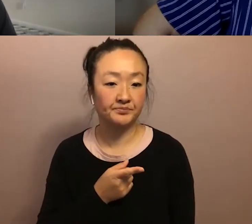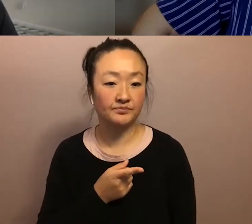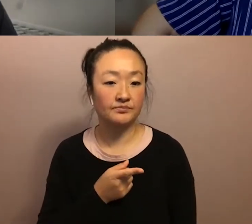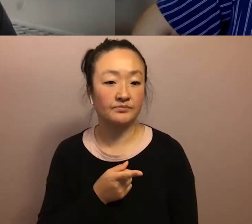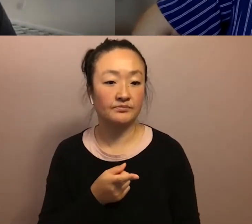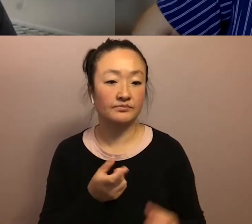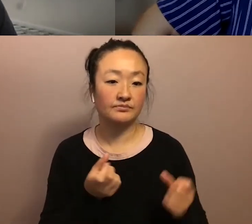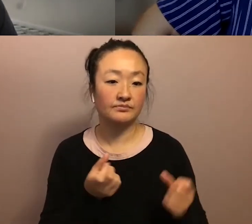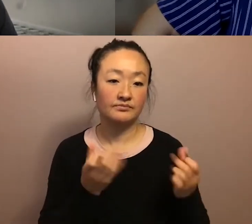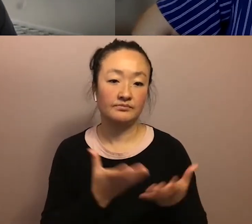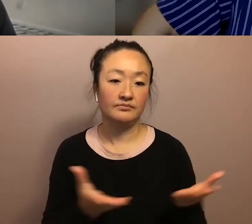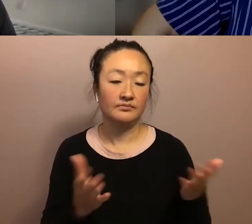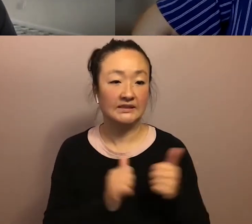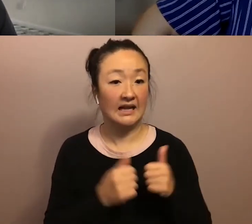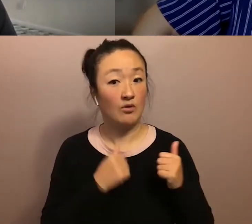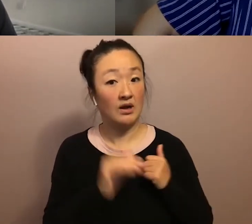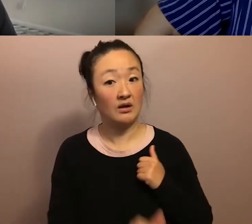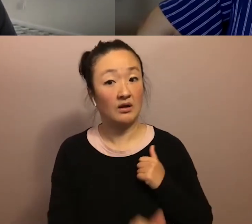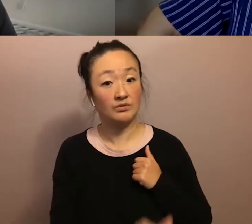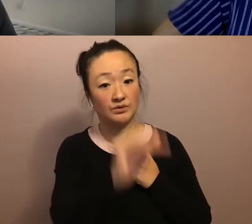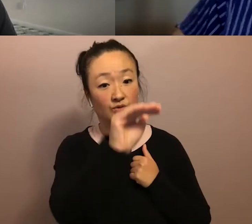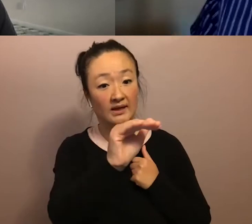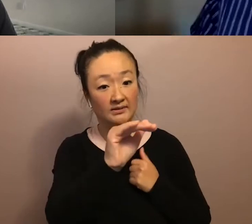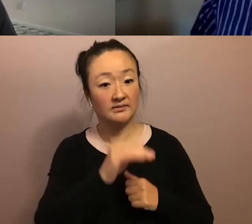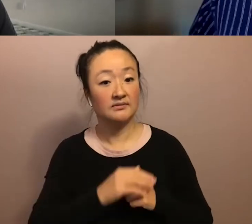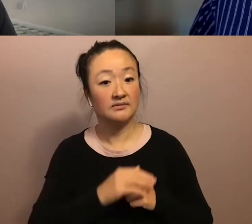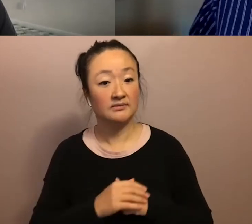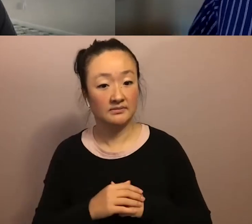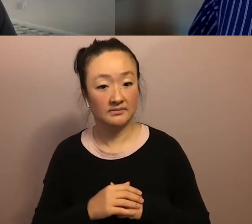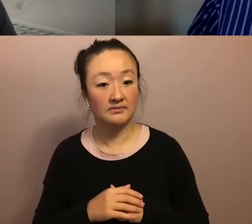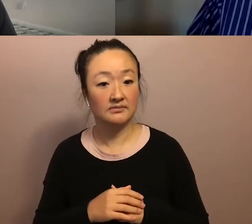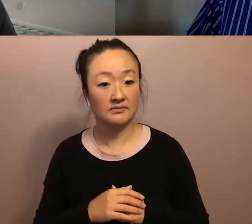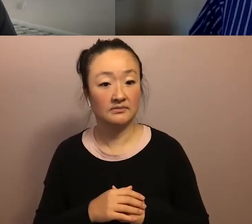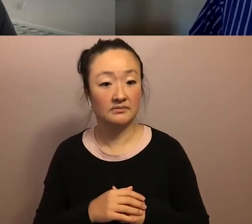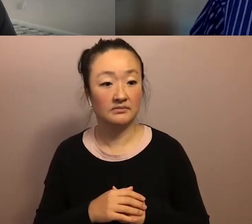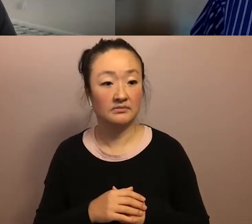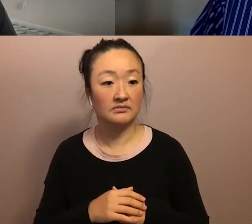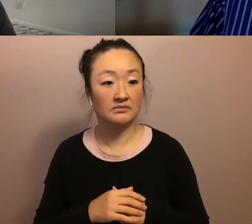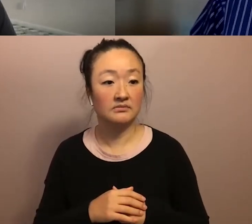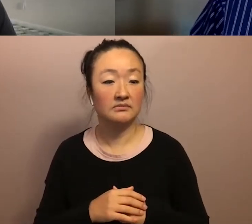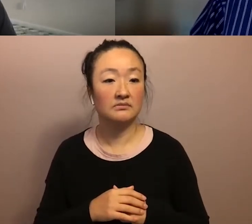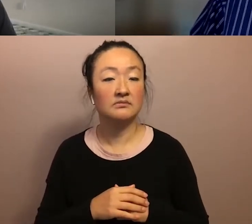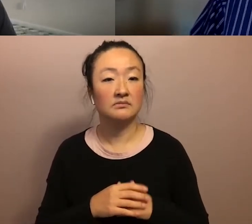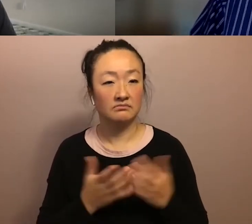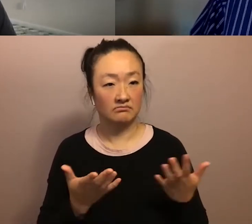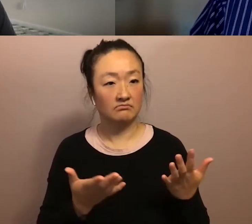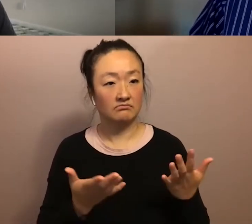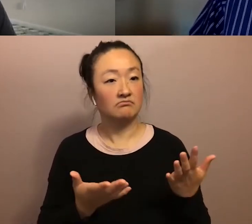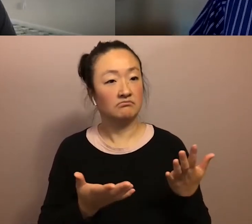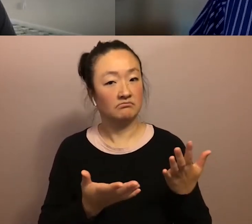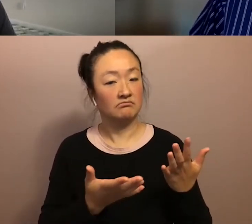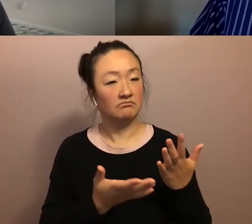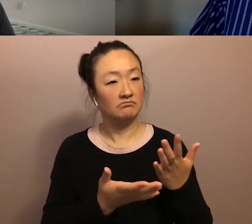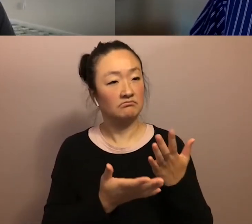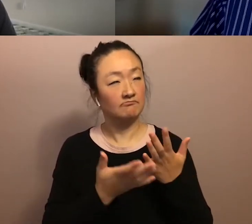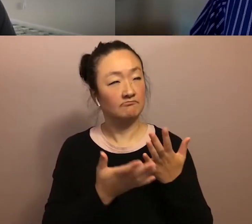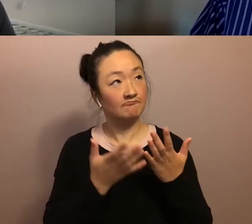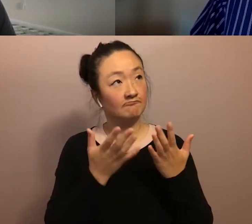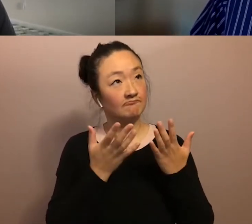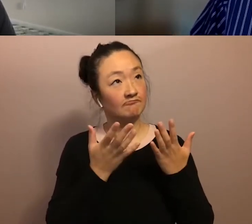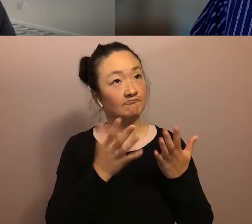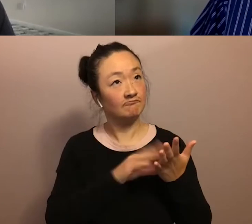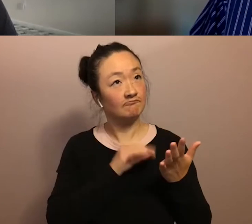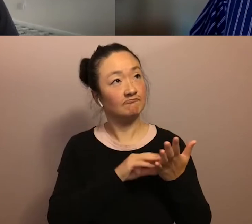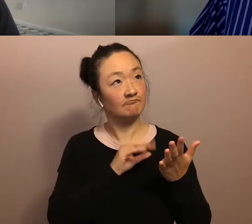are a lot of things about the way that I was raised that, that prepared me for this work and made me see the world